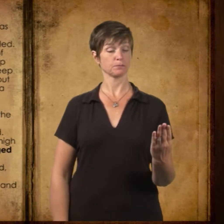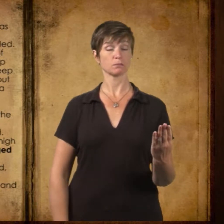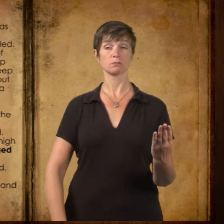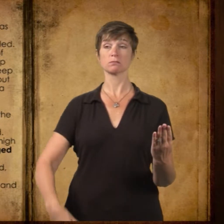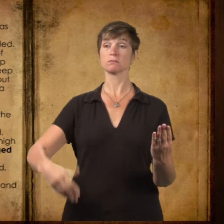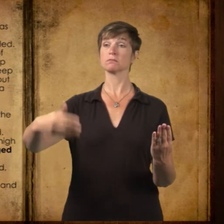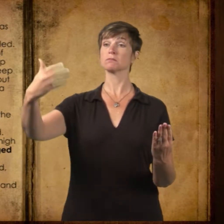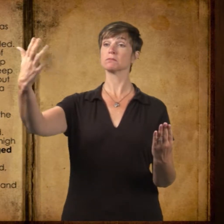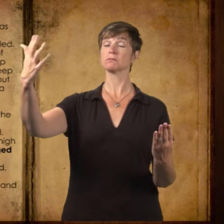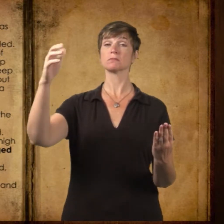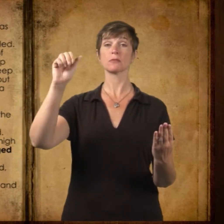Adams?